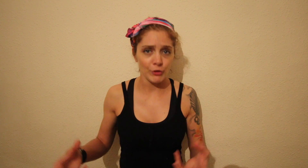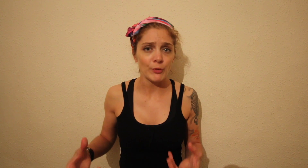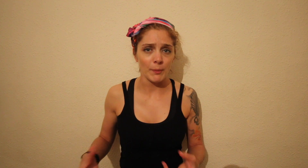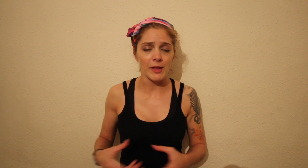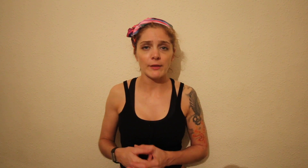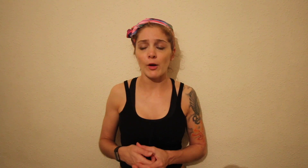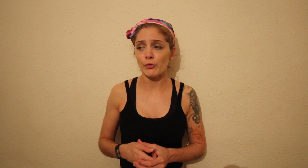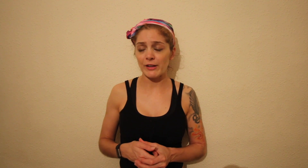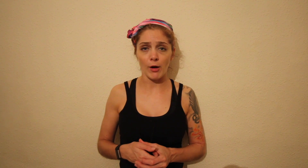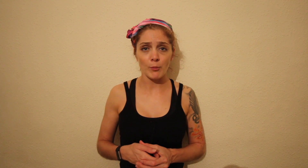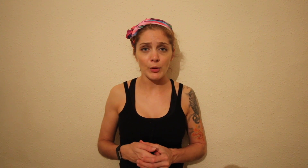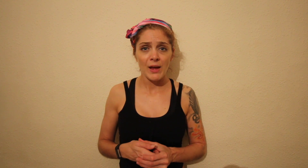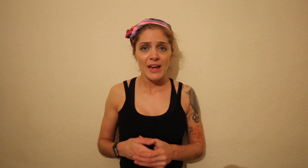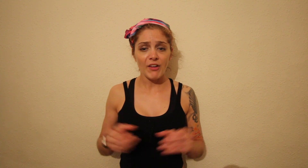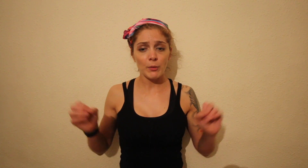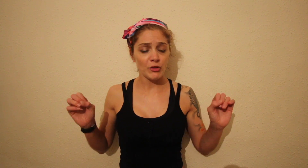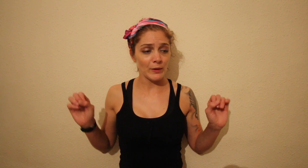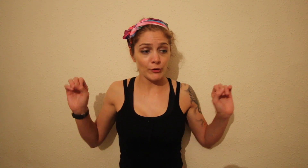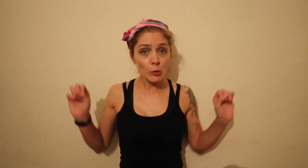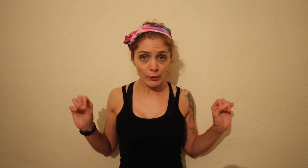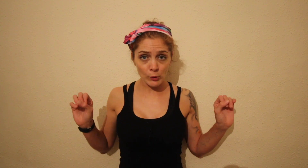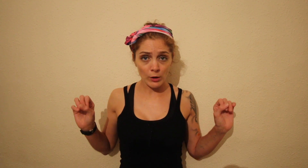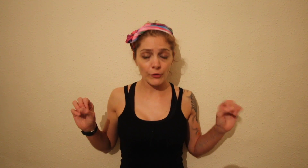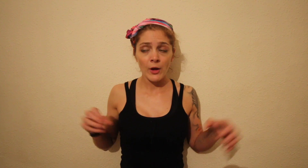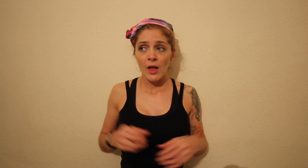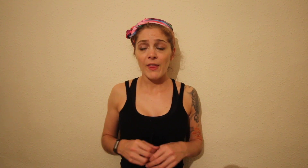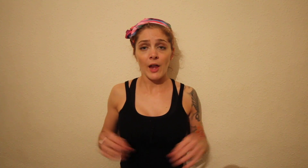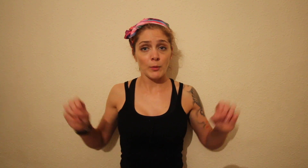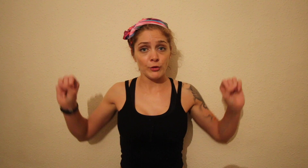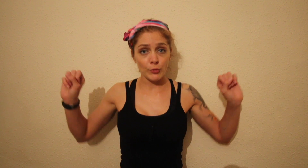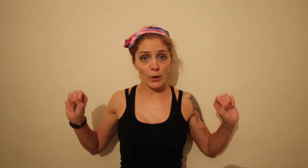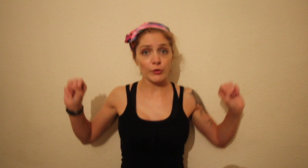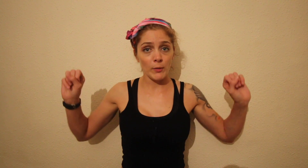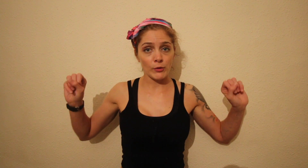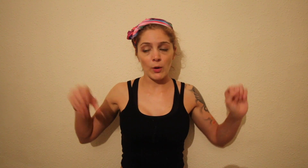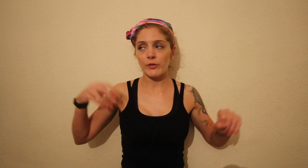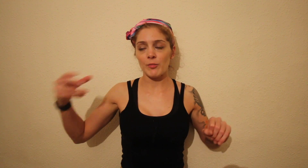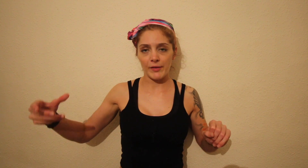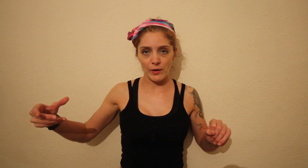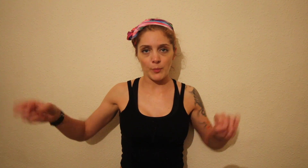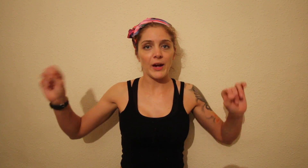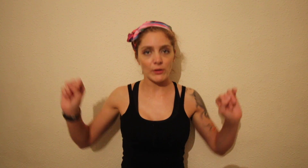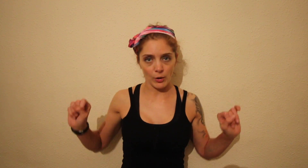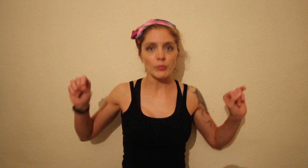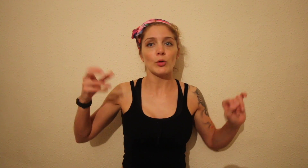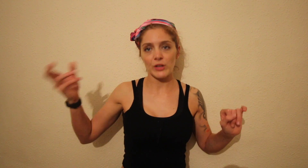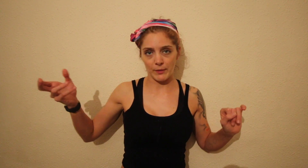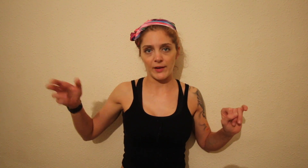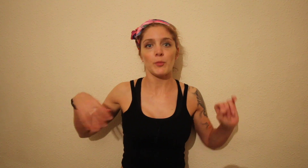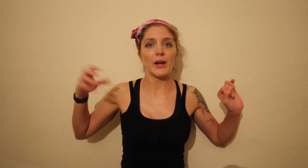you do something. So for example if I was doing sumo squats then I would do 12 sumo squats, give myself a break, 12 more to give myself a